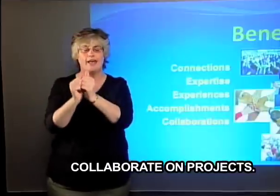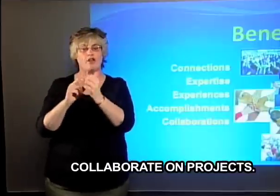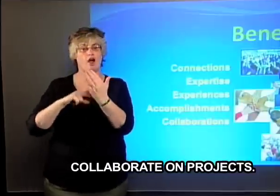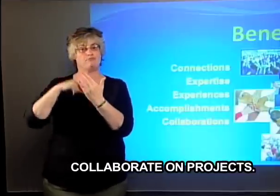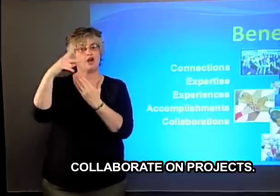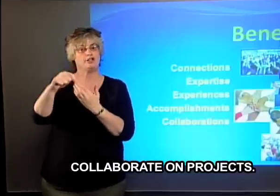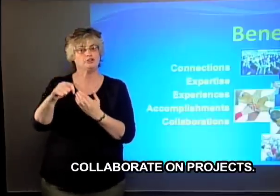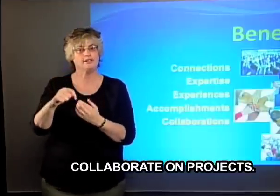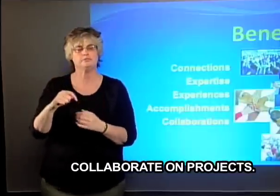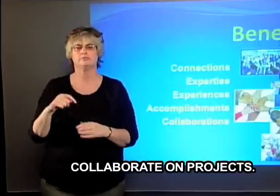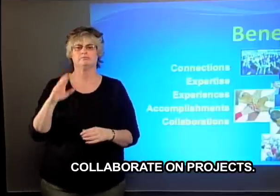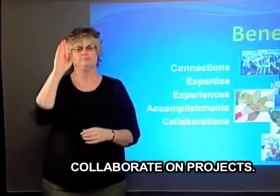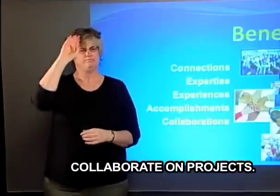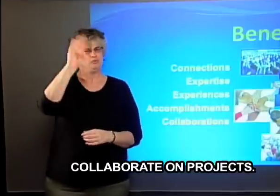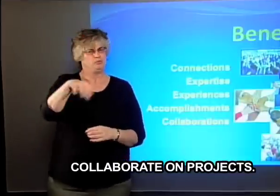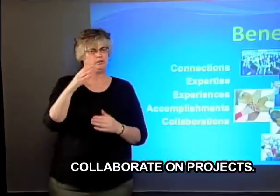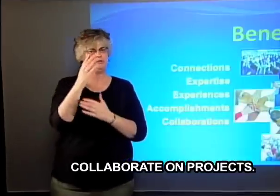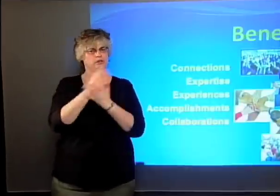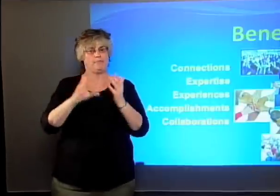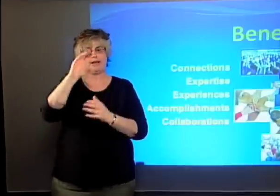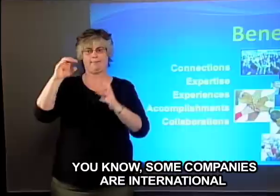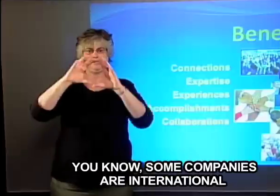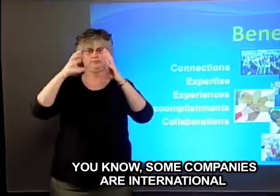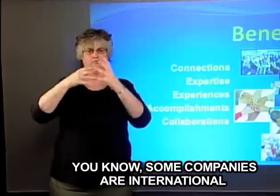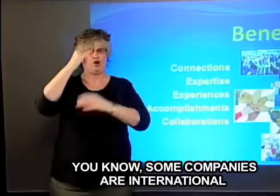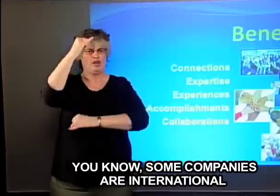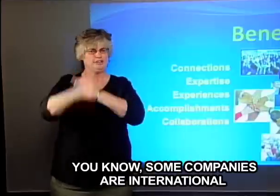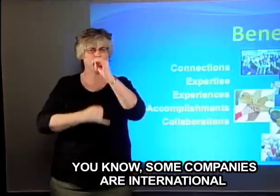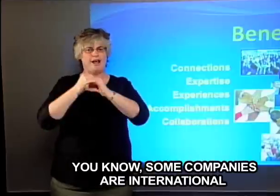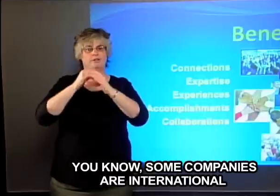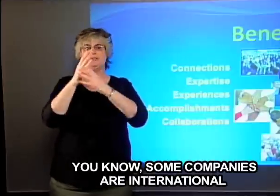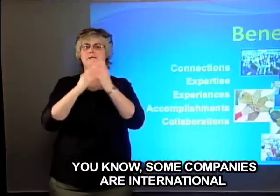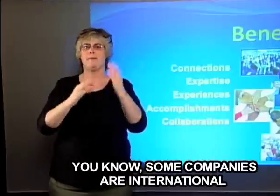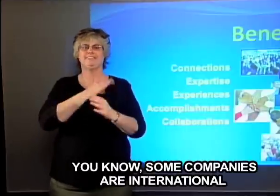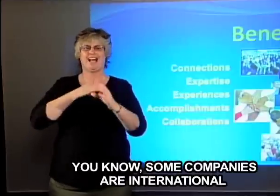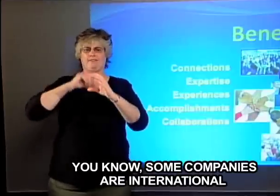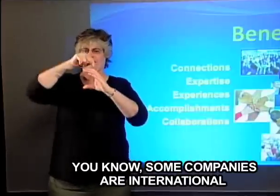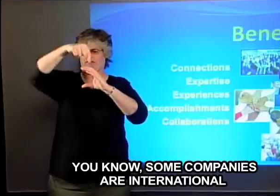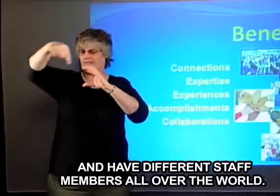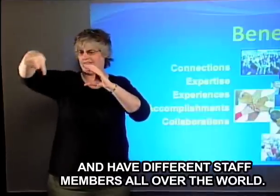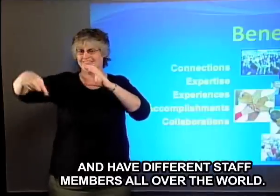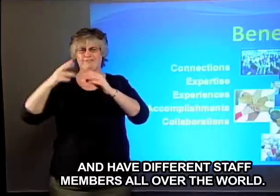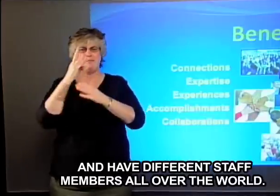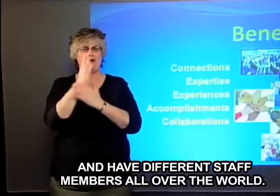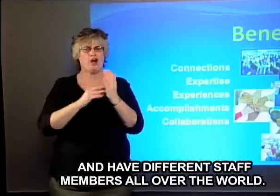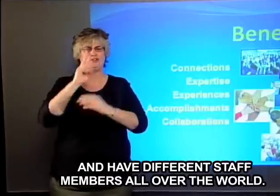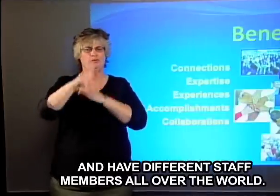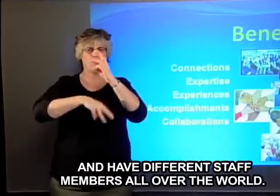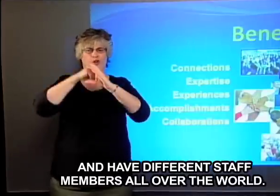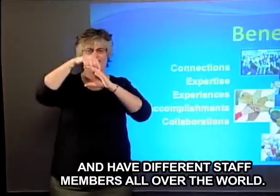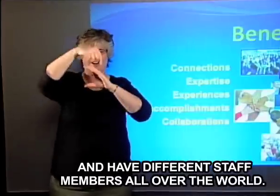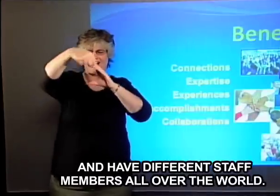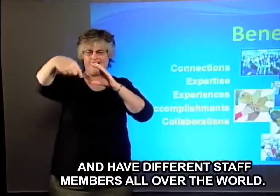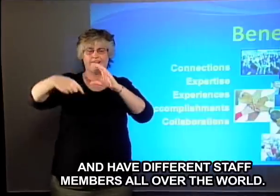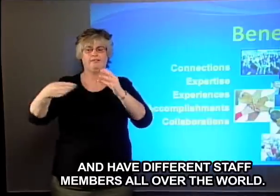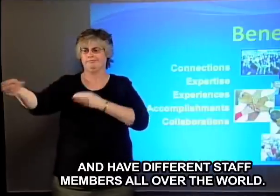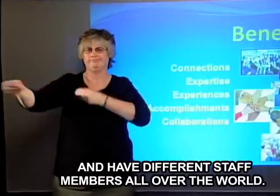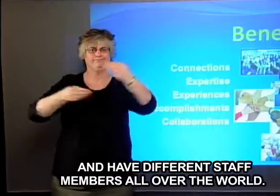Collaborate on projects. You know, some companies are international and have different staff members all over the world.